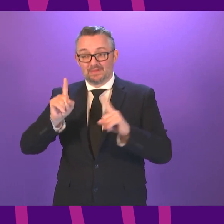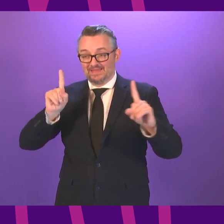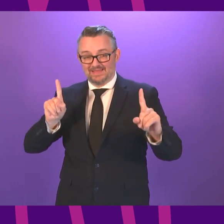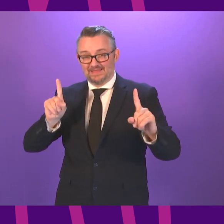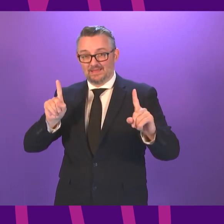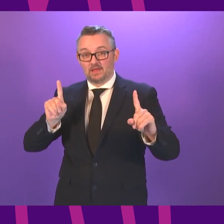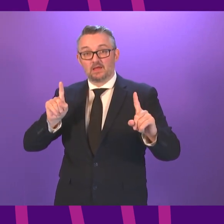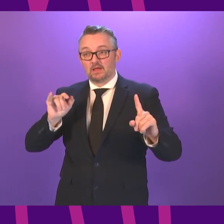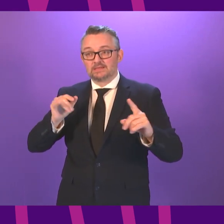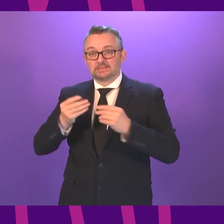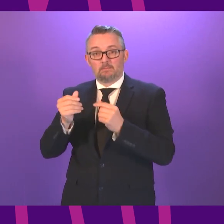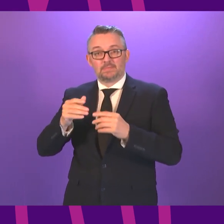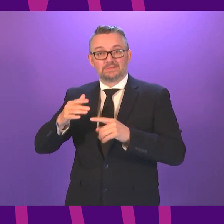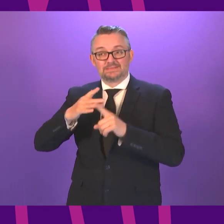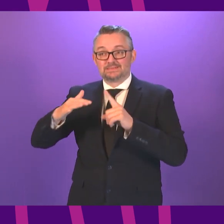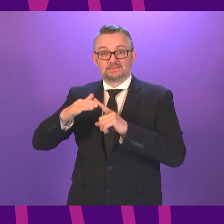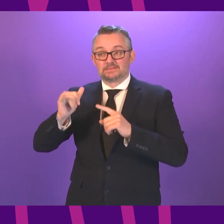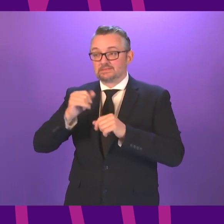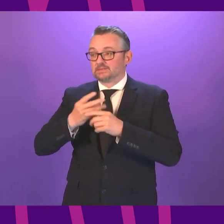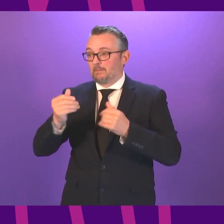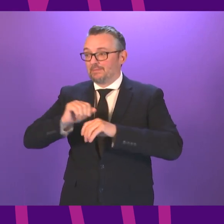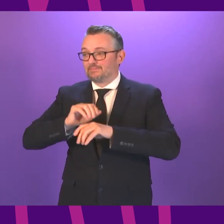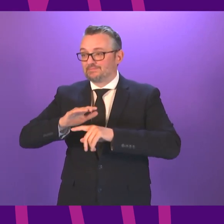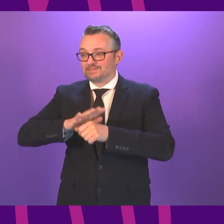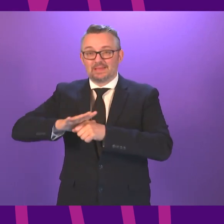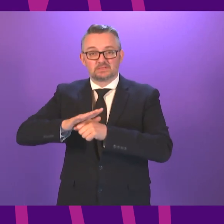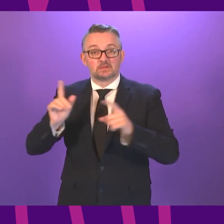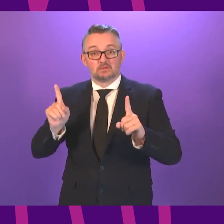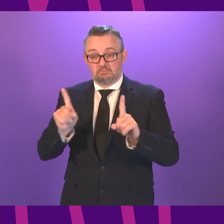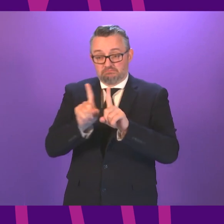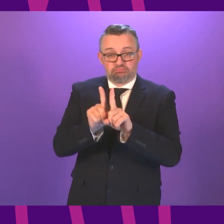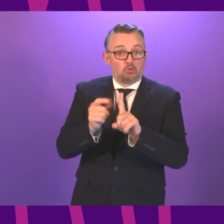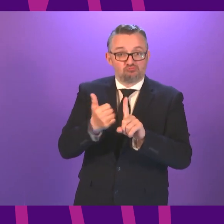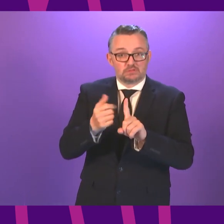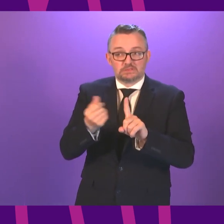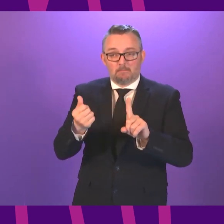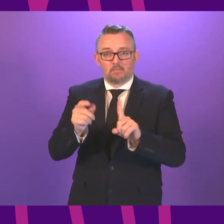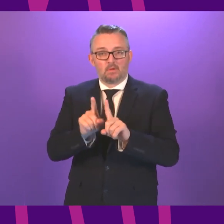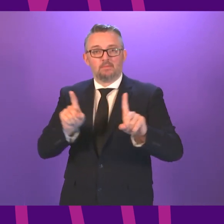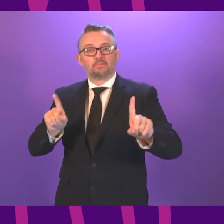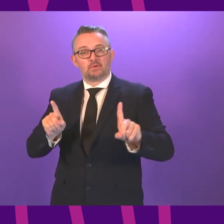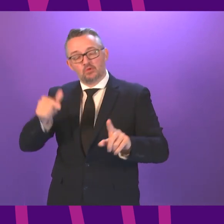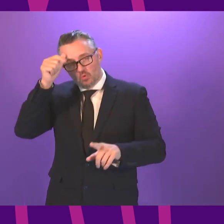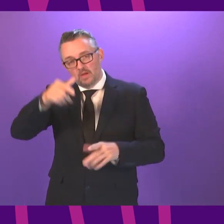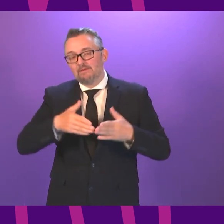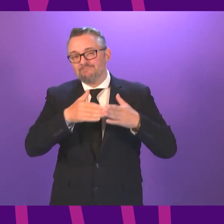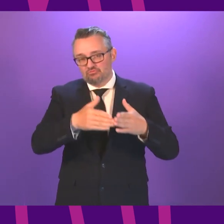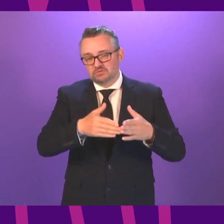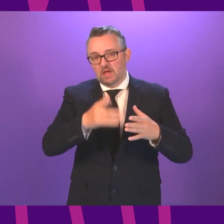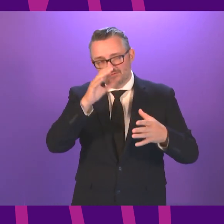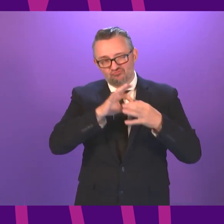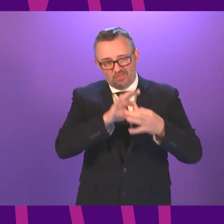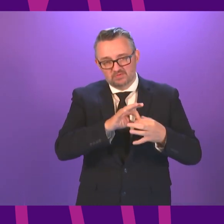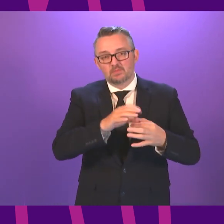environments ultimately perhaps no distance at all but it important we get that work right it does have a relevance to ferries of course but it has